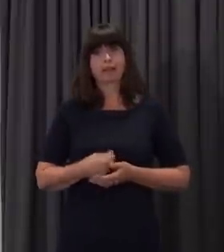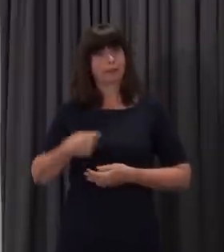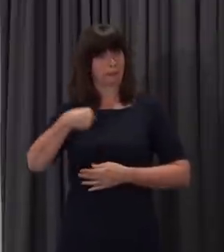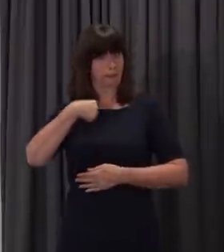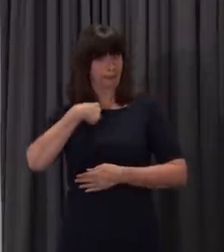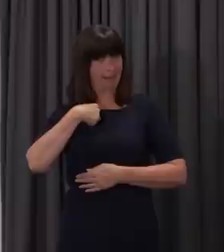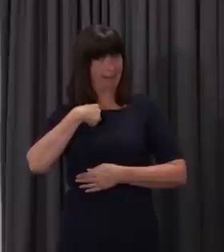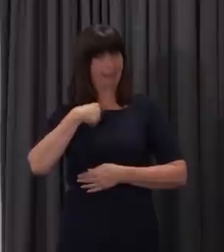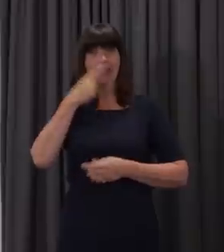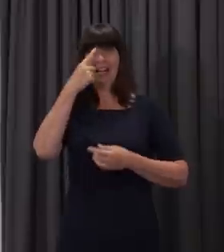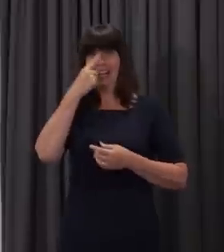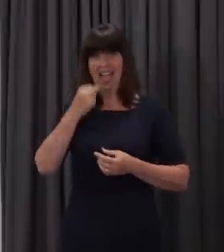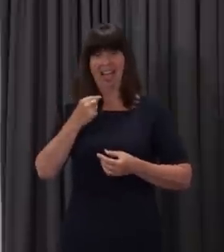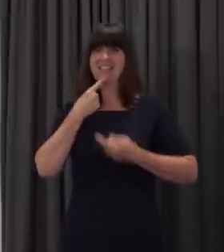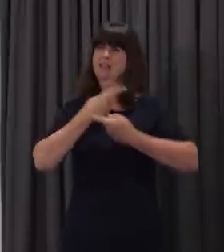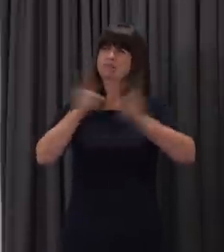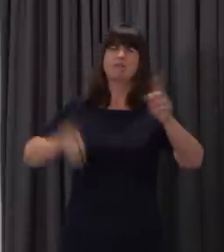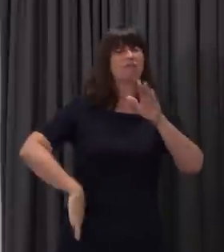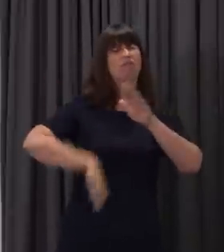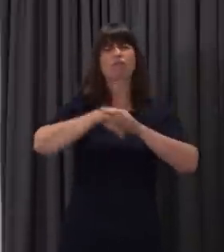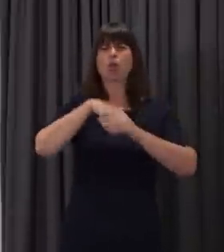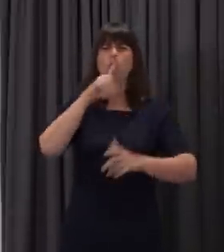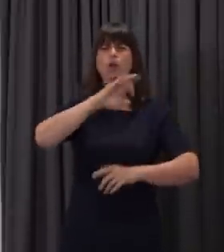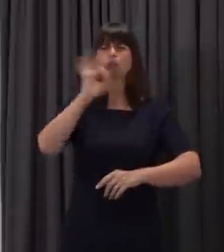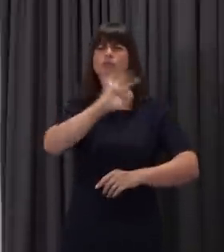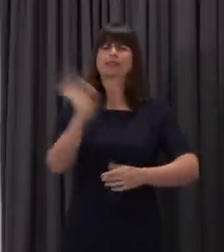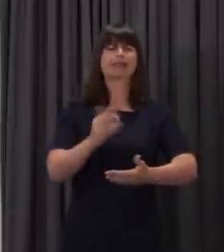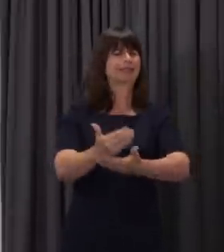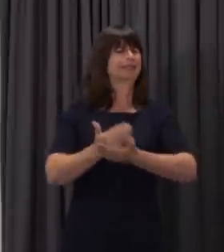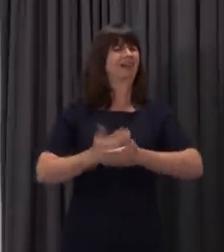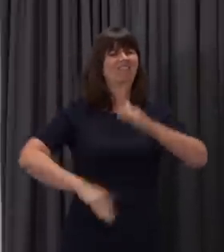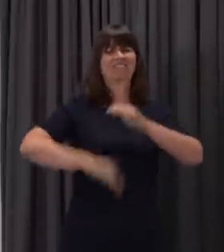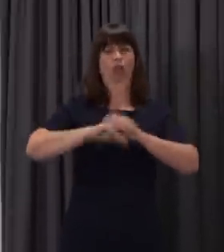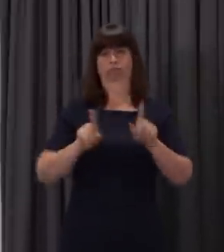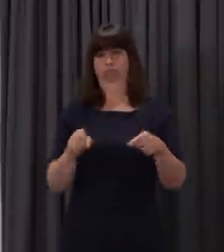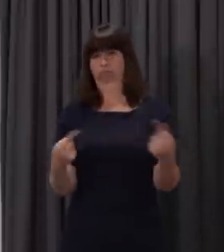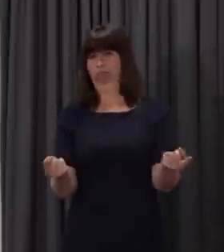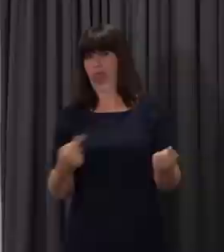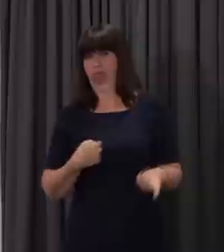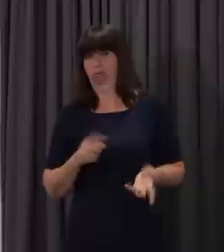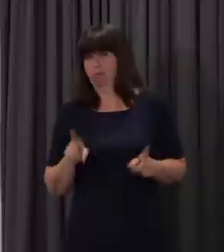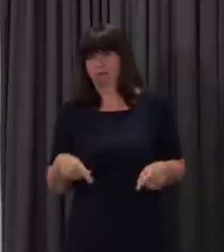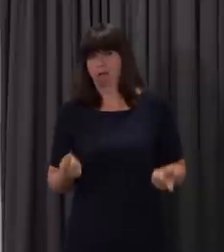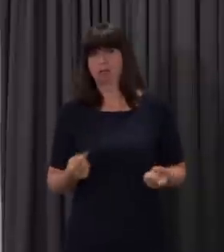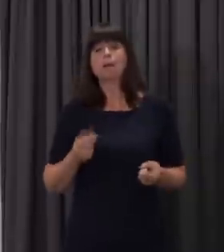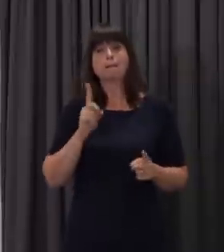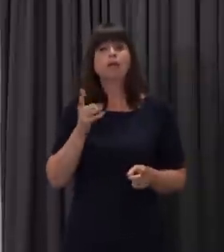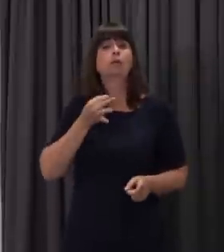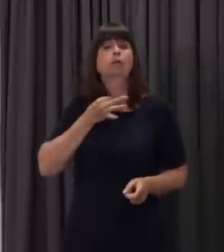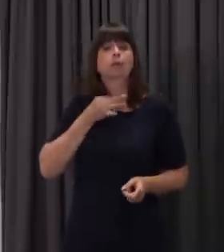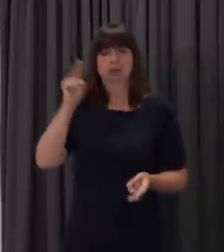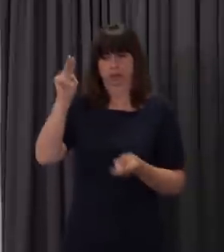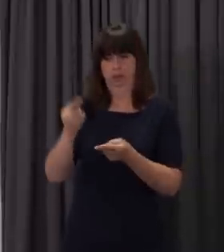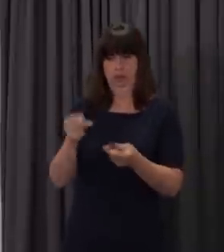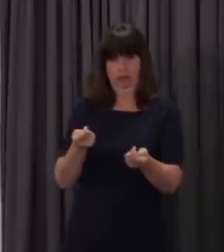create a risk-free environment. What we can do is mitigate and manage that risk.